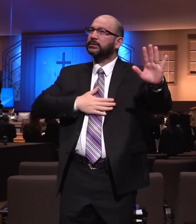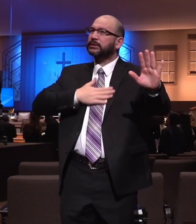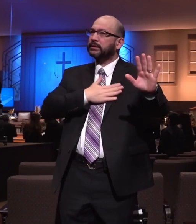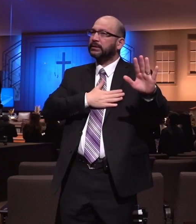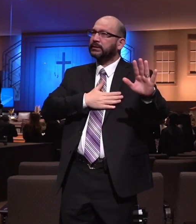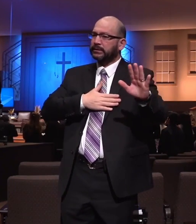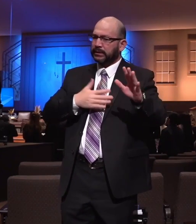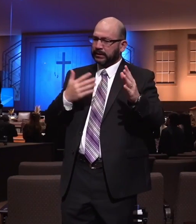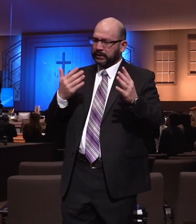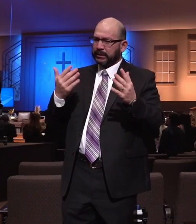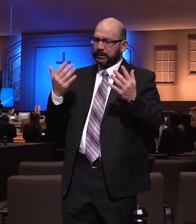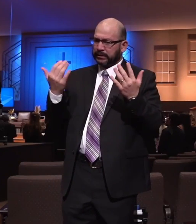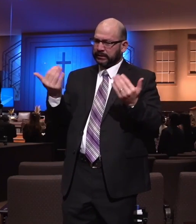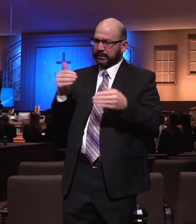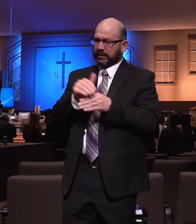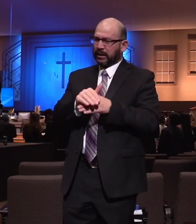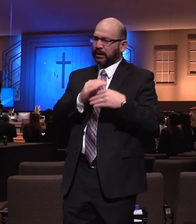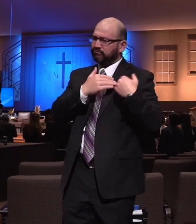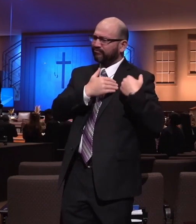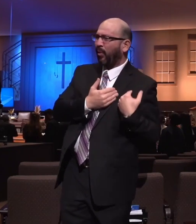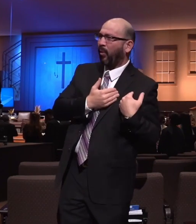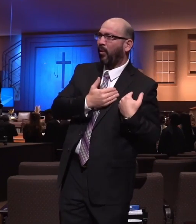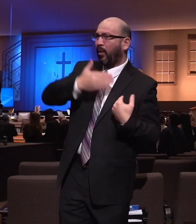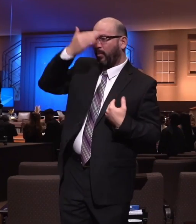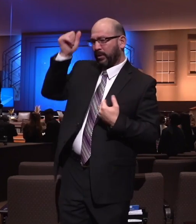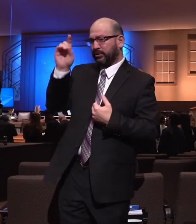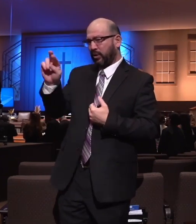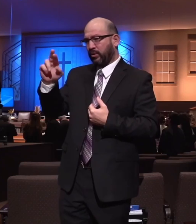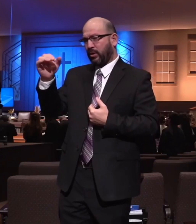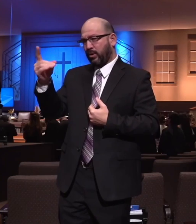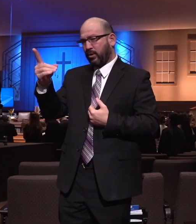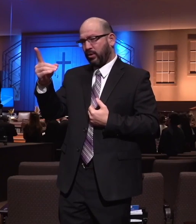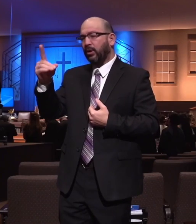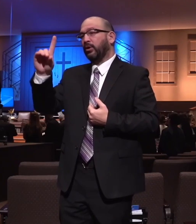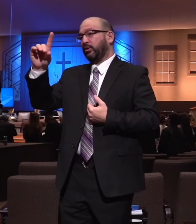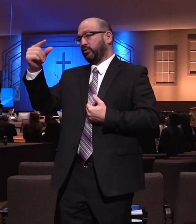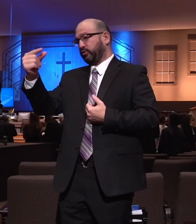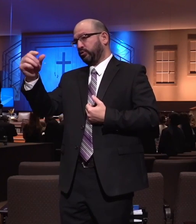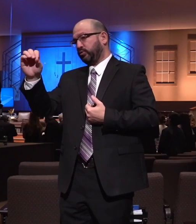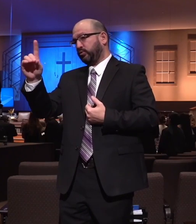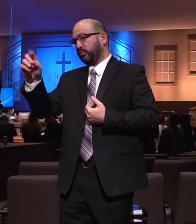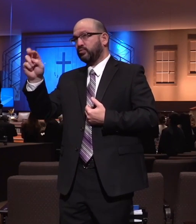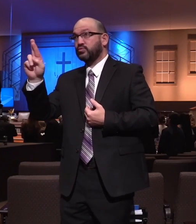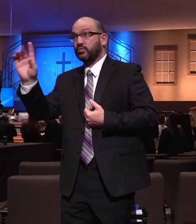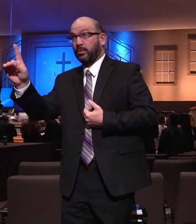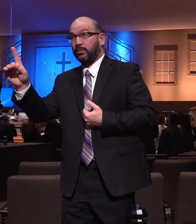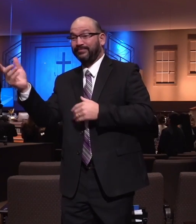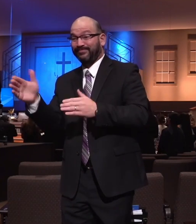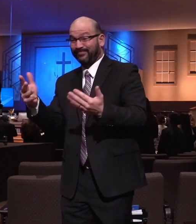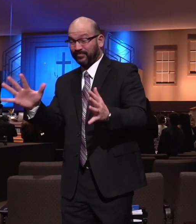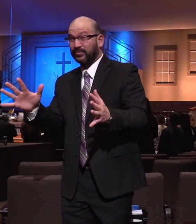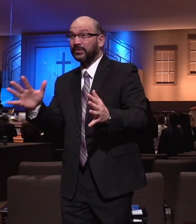on my heart and mind with Dr. Goddard. This ought to be a night where you, as always, pray for pastor.